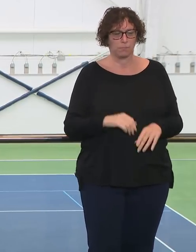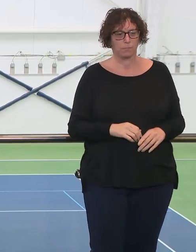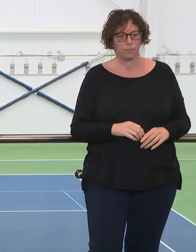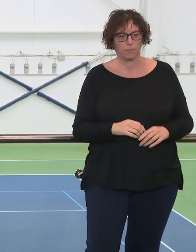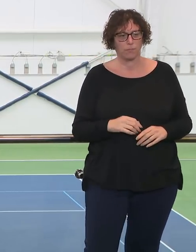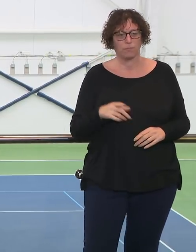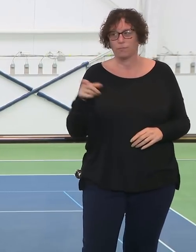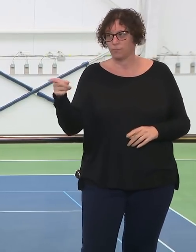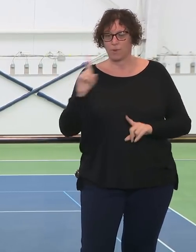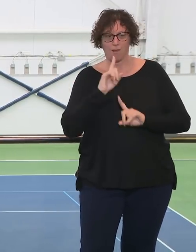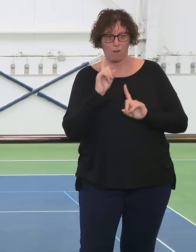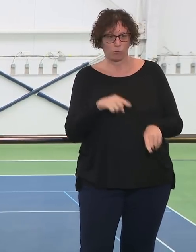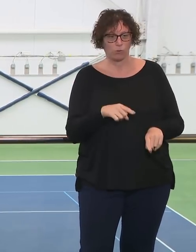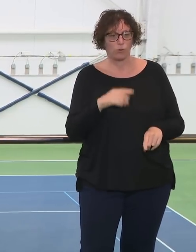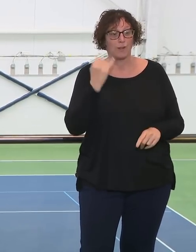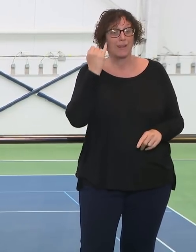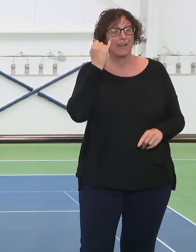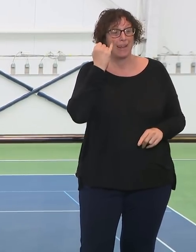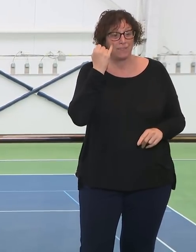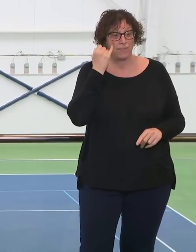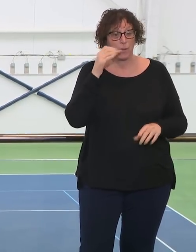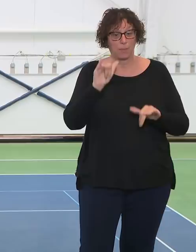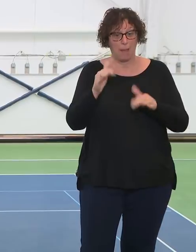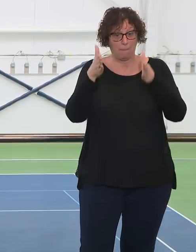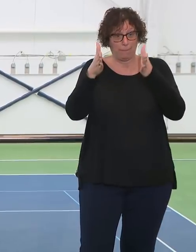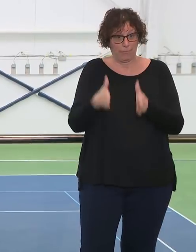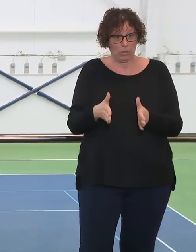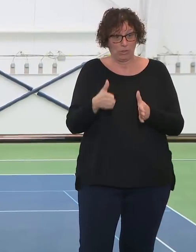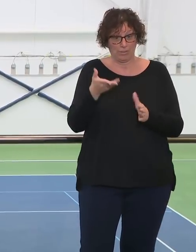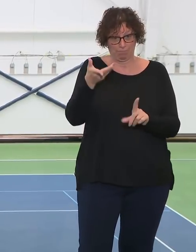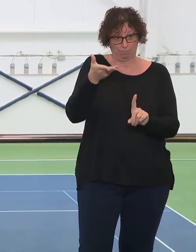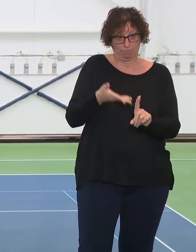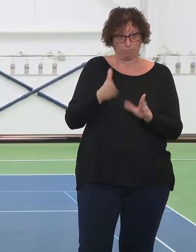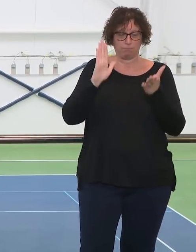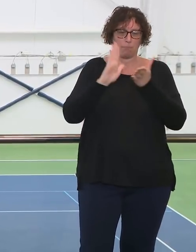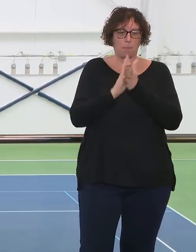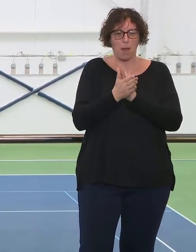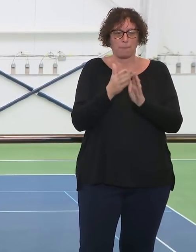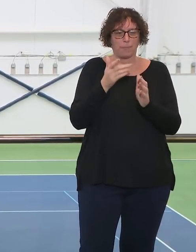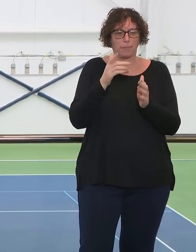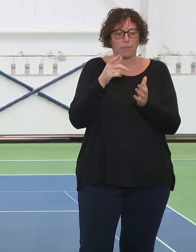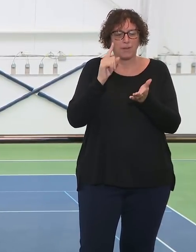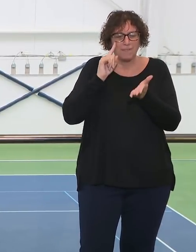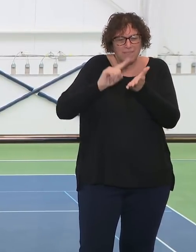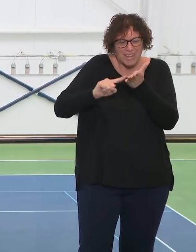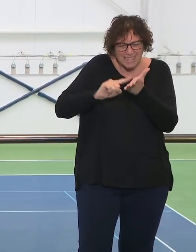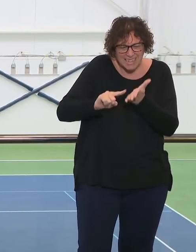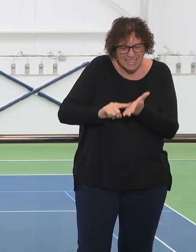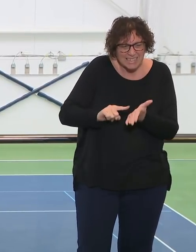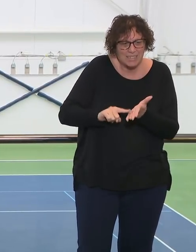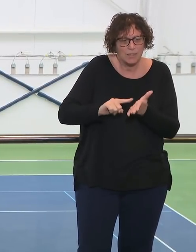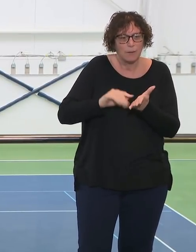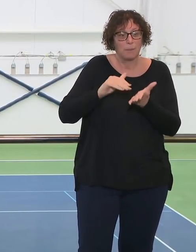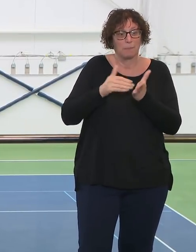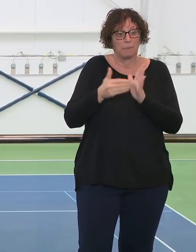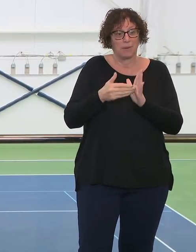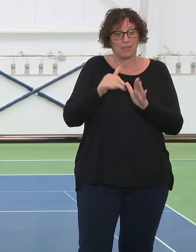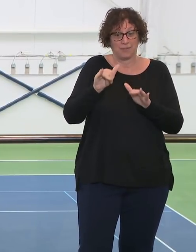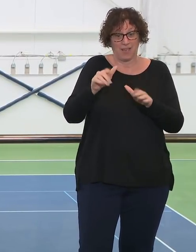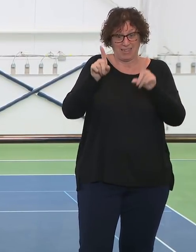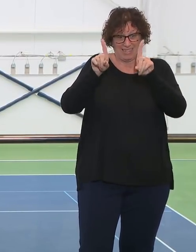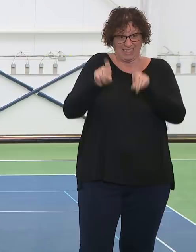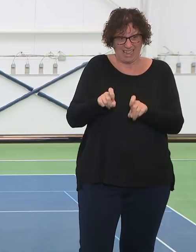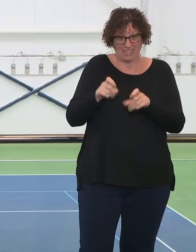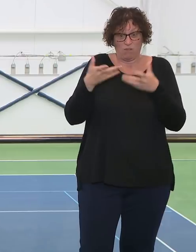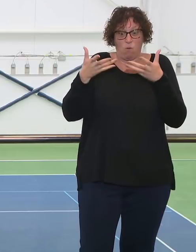a suspected, what we call a person under investigation. So they have a test pending. Anybody who has a confirmed, if they have, yep,